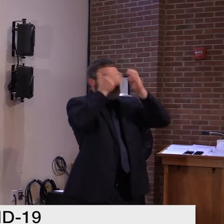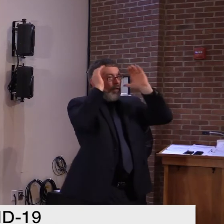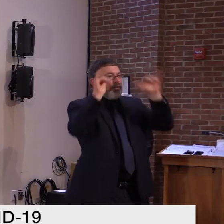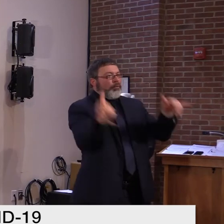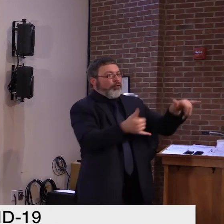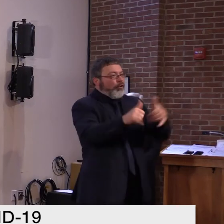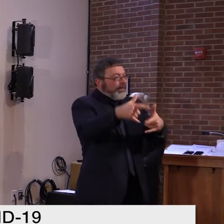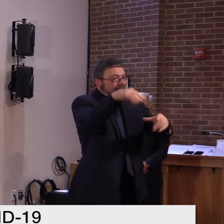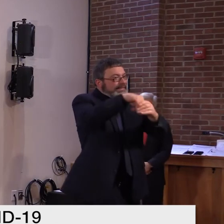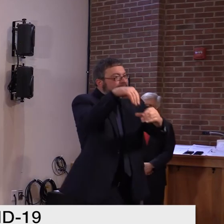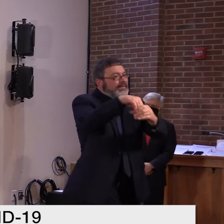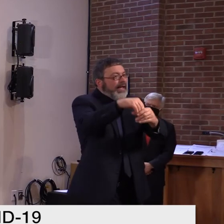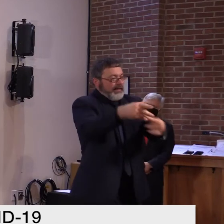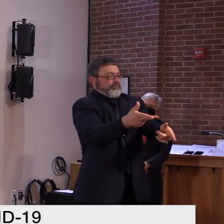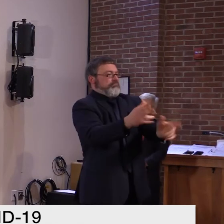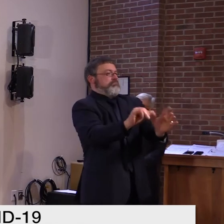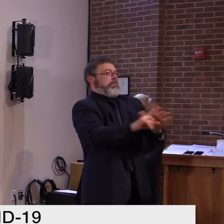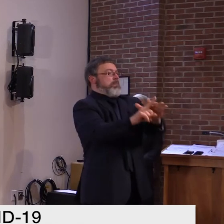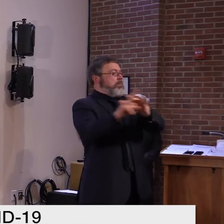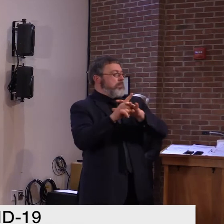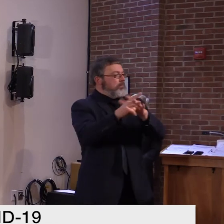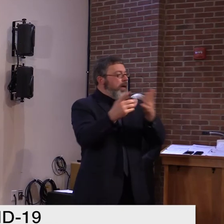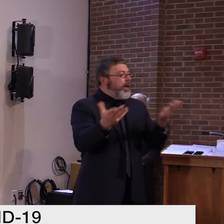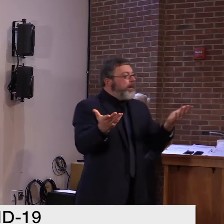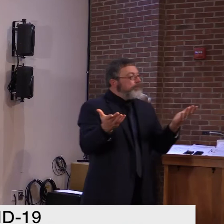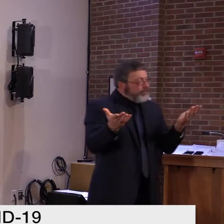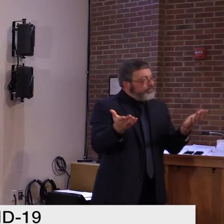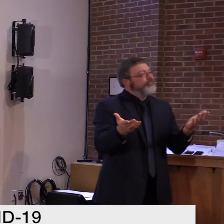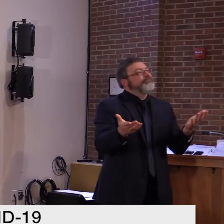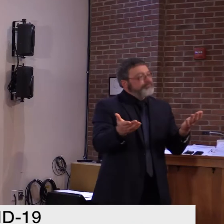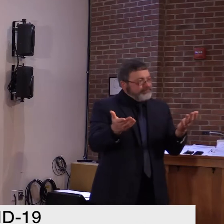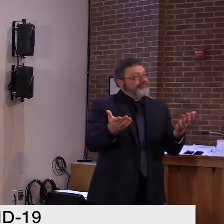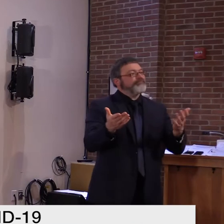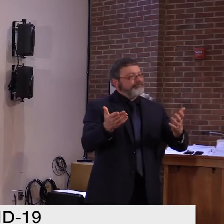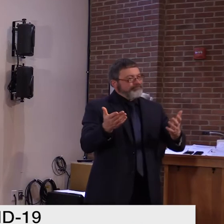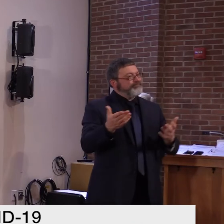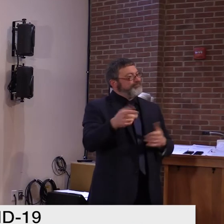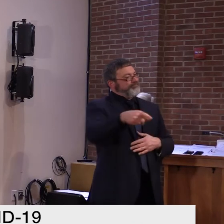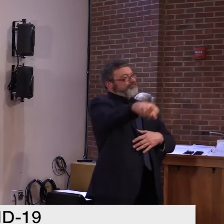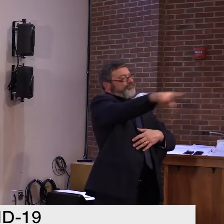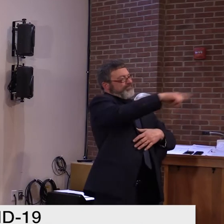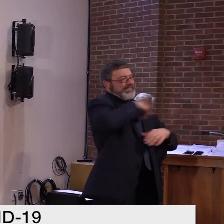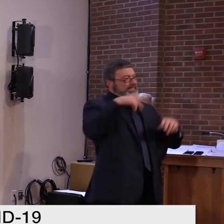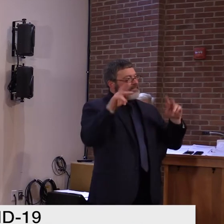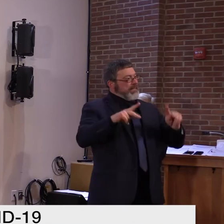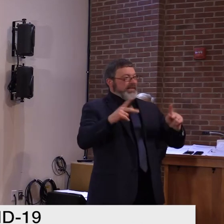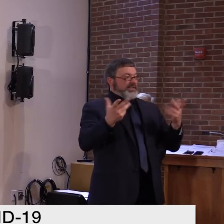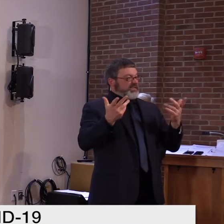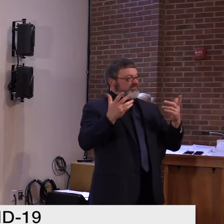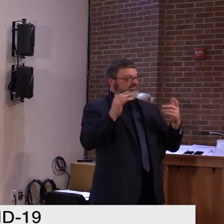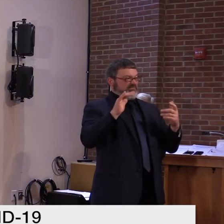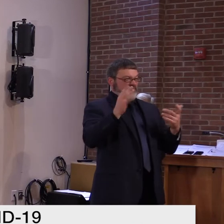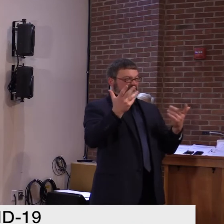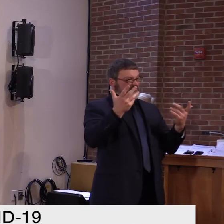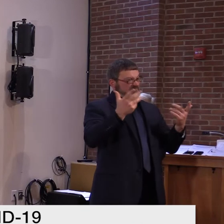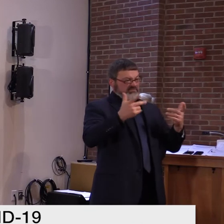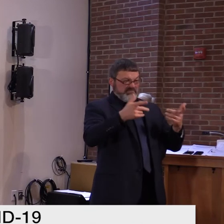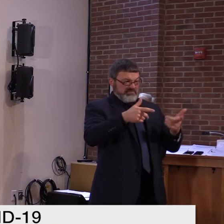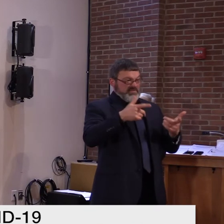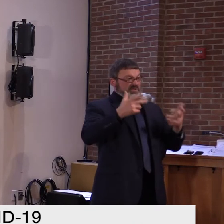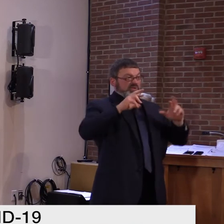timeframe that is much more opportunistic for them to be able to give the virus to somebody else.